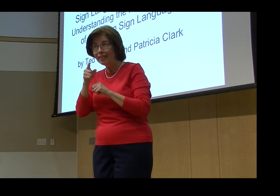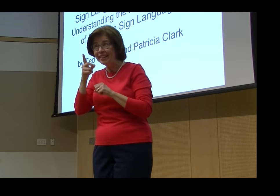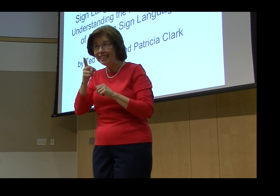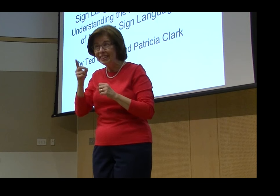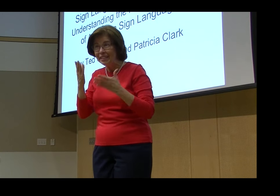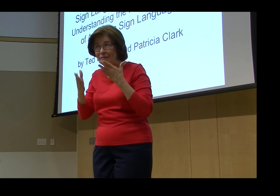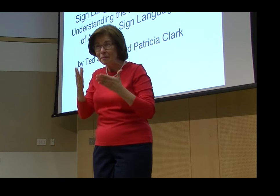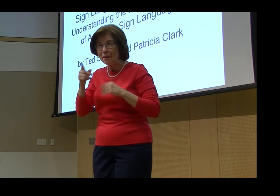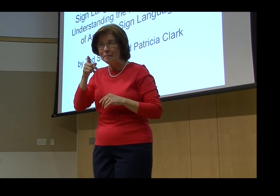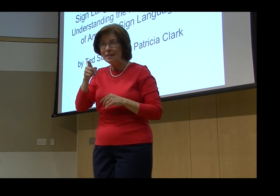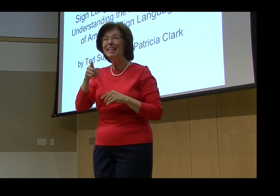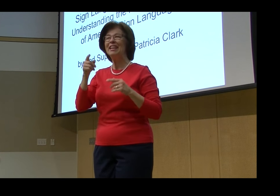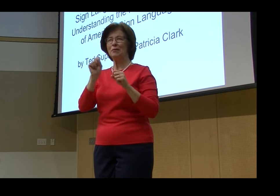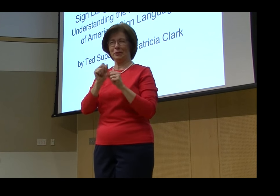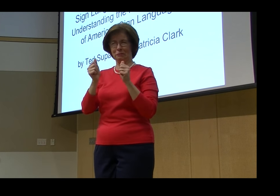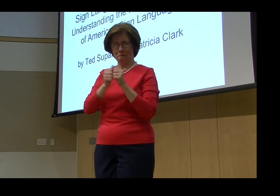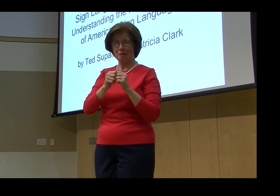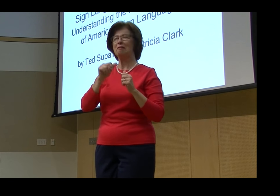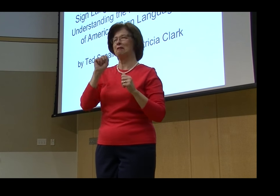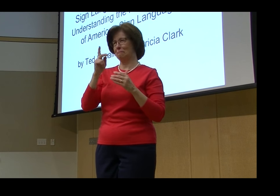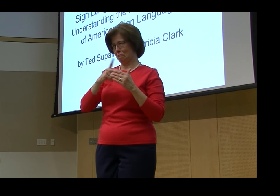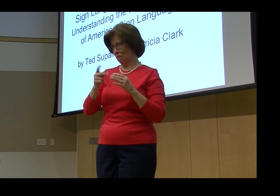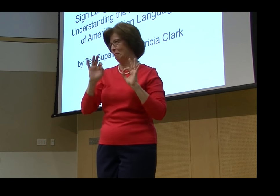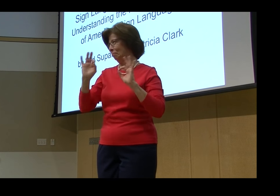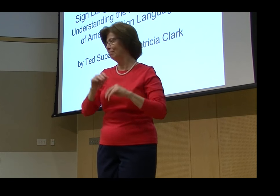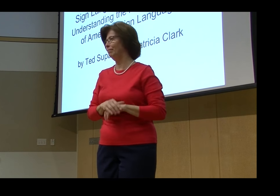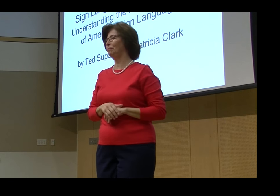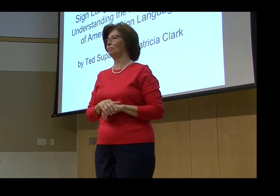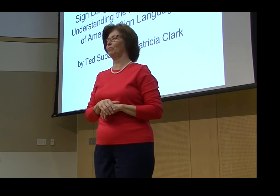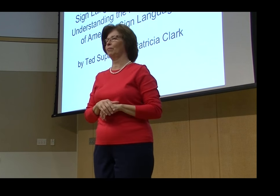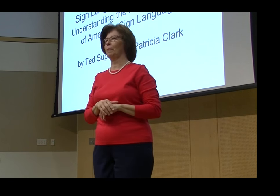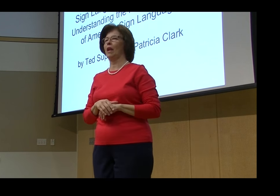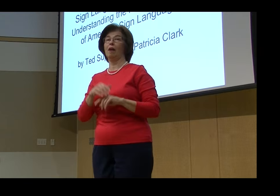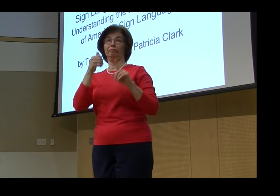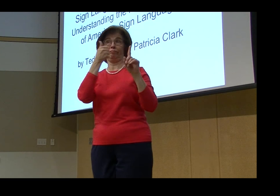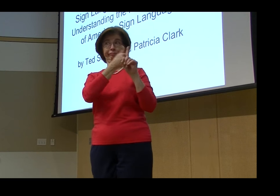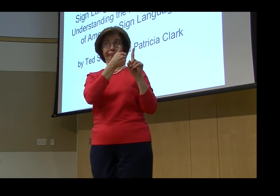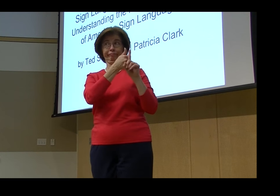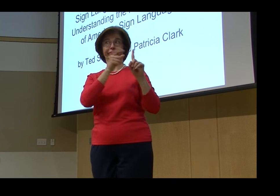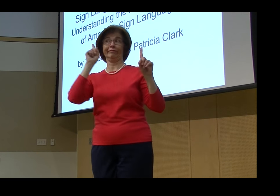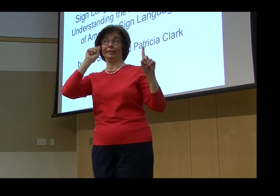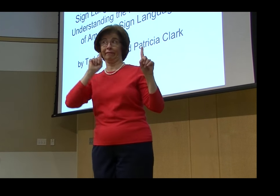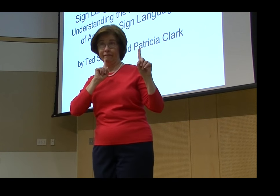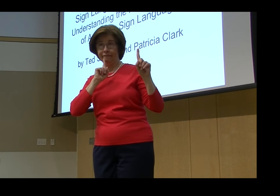processing. And he's worked with many people, among them Peter Hauser and D.D. Schliehofer.